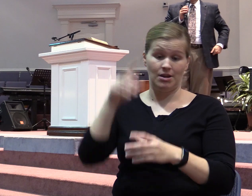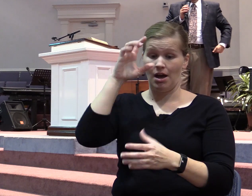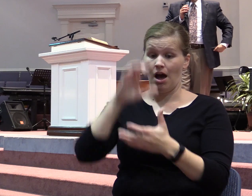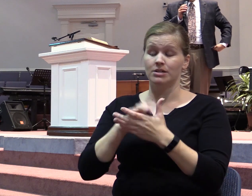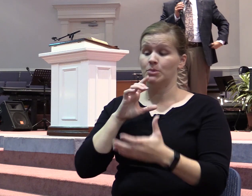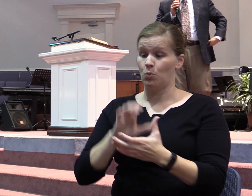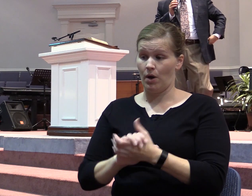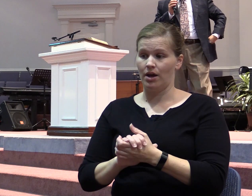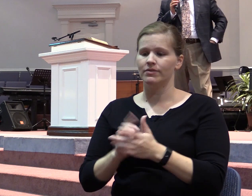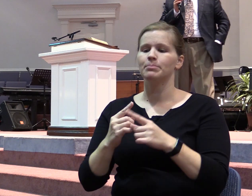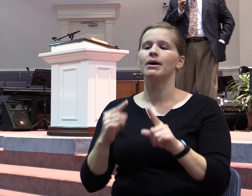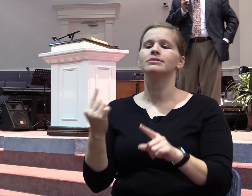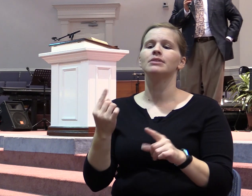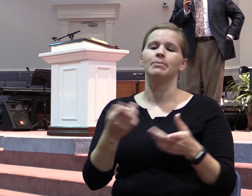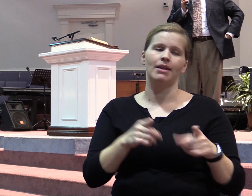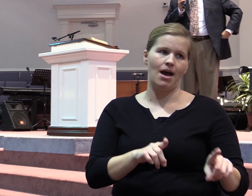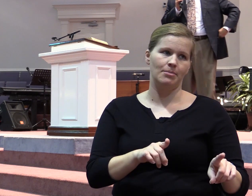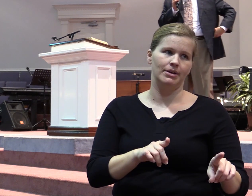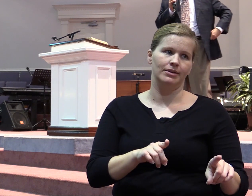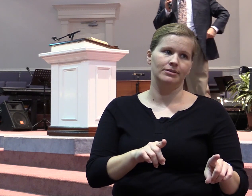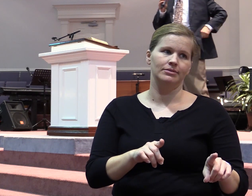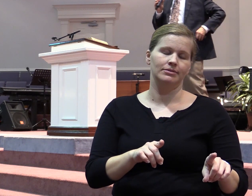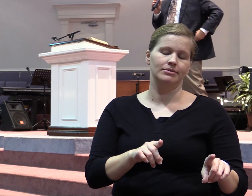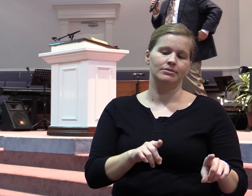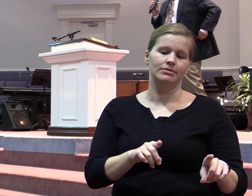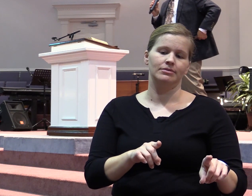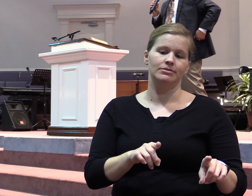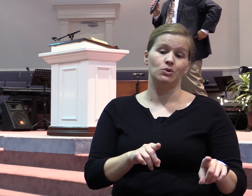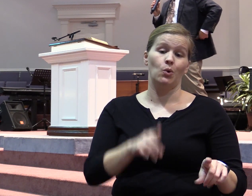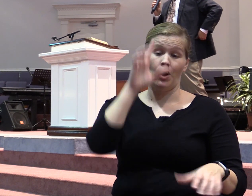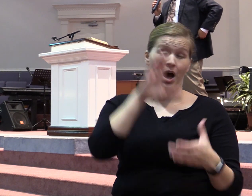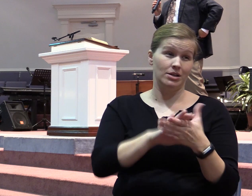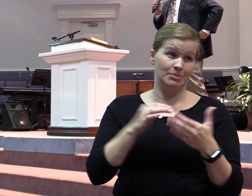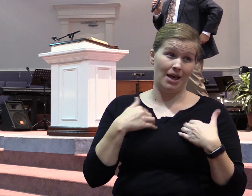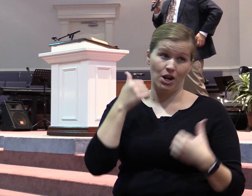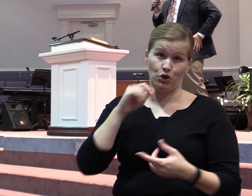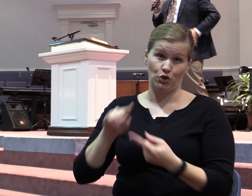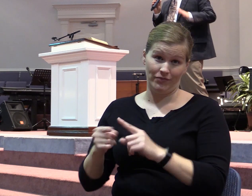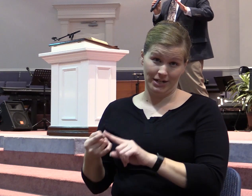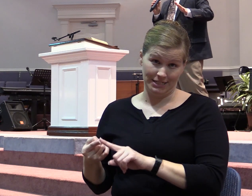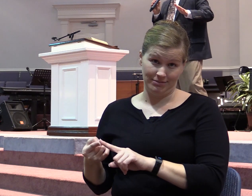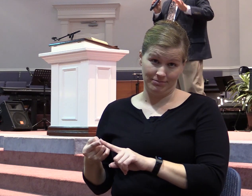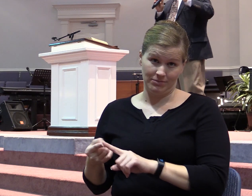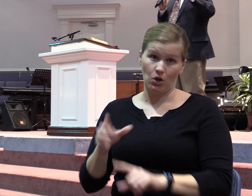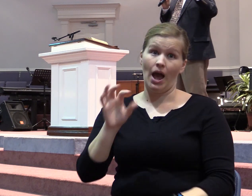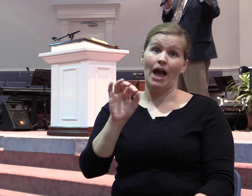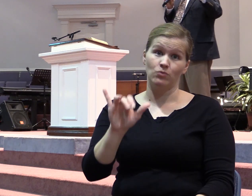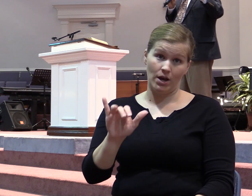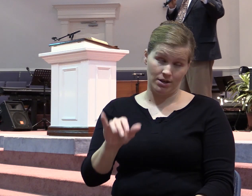But something happened to their marriage. And so he picked up a girlfriend. Now, just FYI, we still frown upon that.